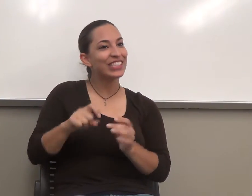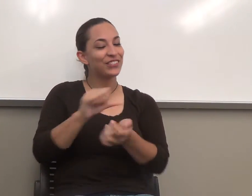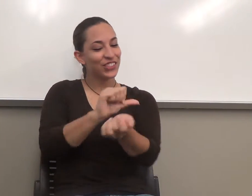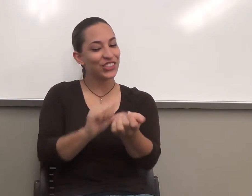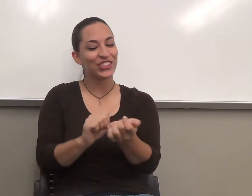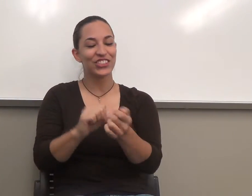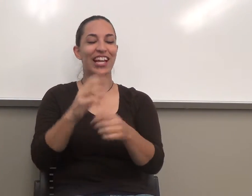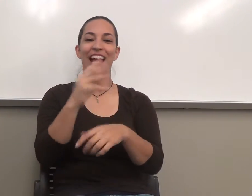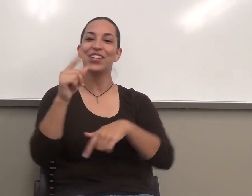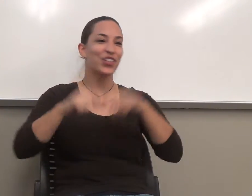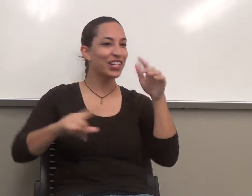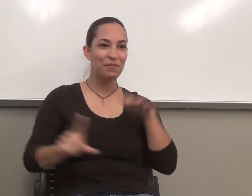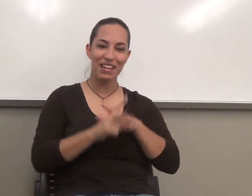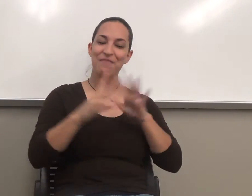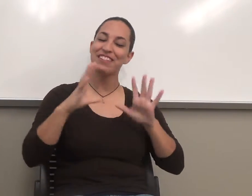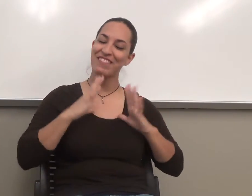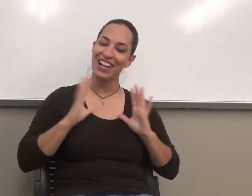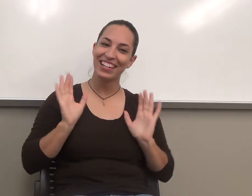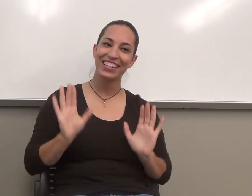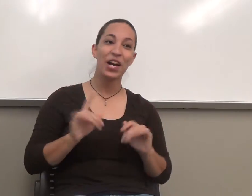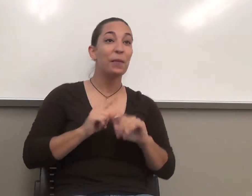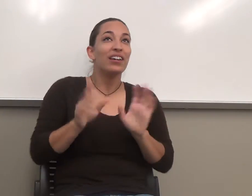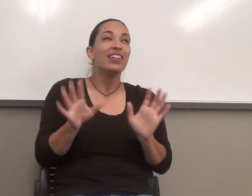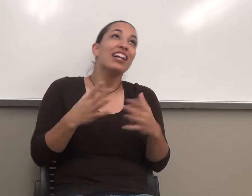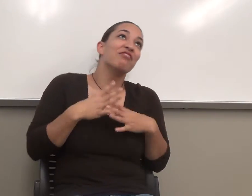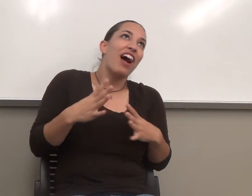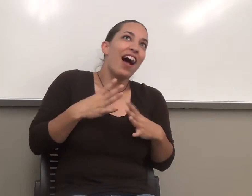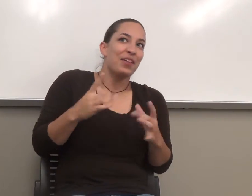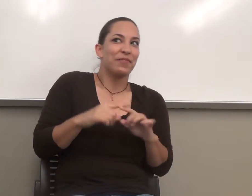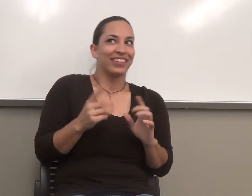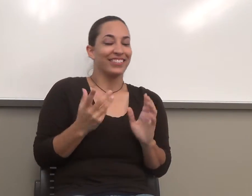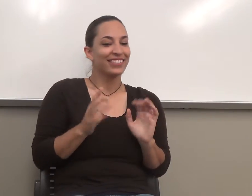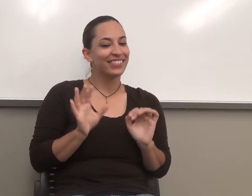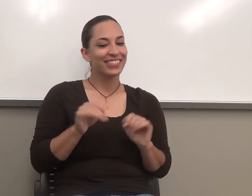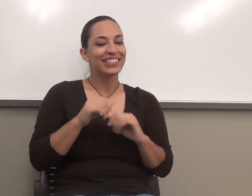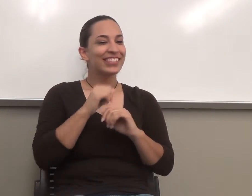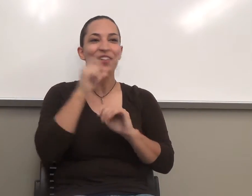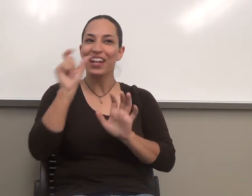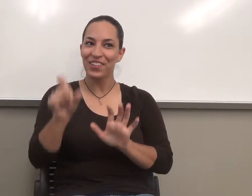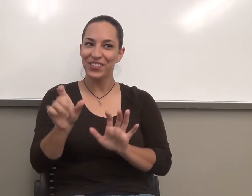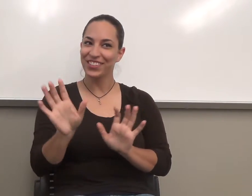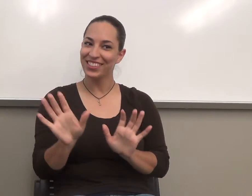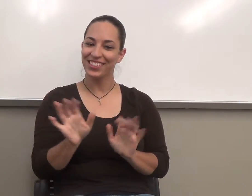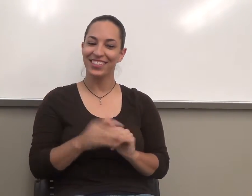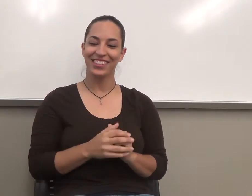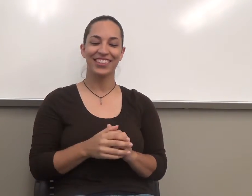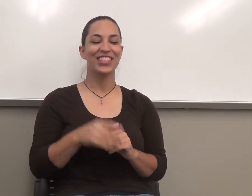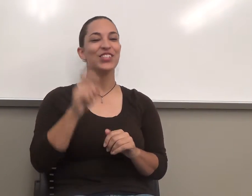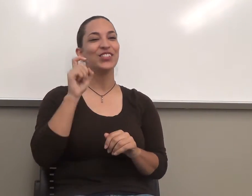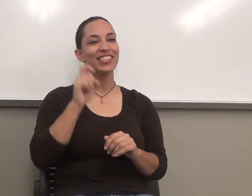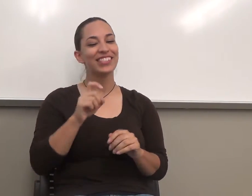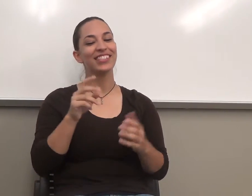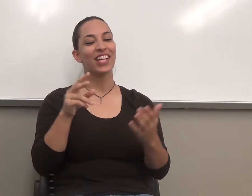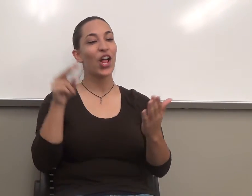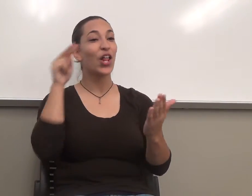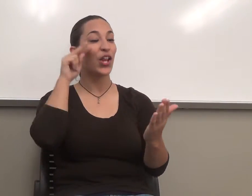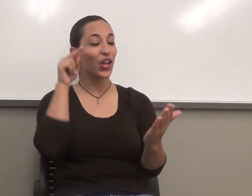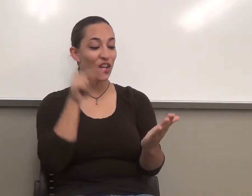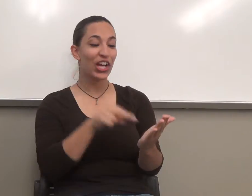Okay? But, you know, that's fine. You need to look at the syllabus, which is another thing I'm going to give